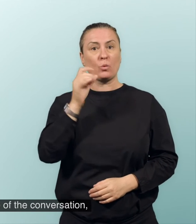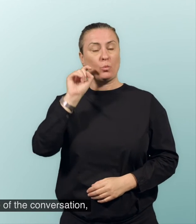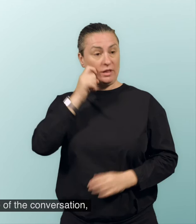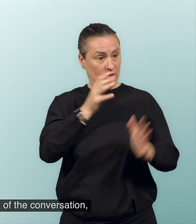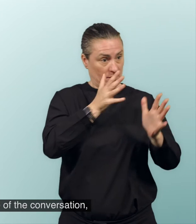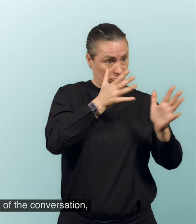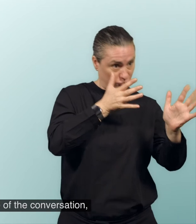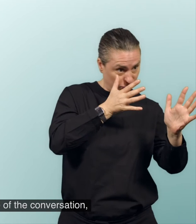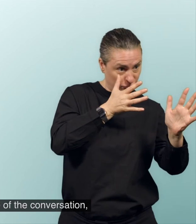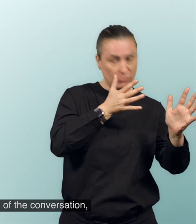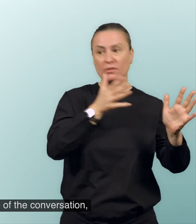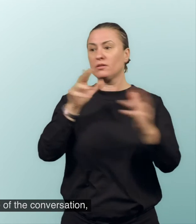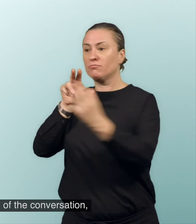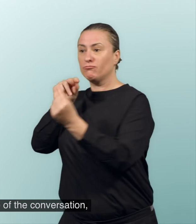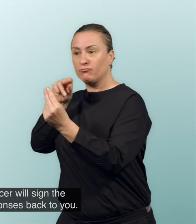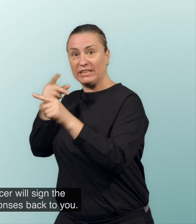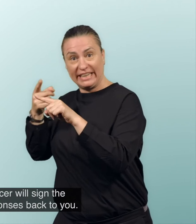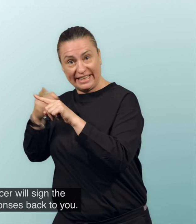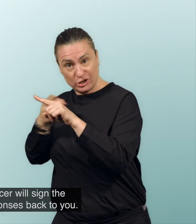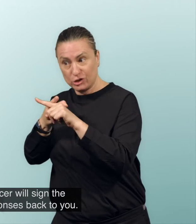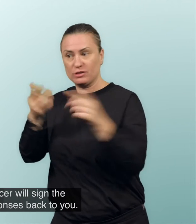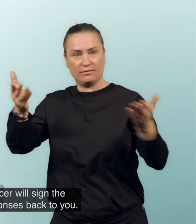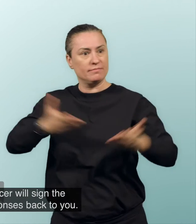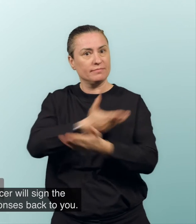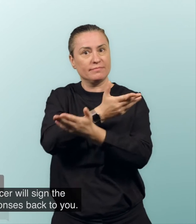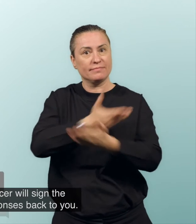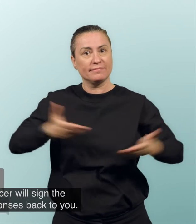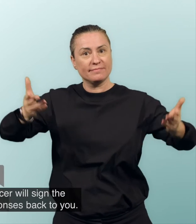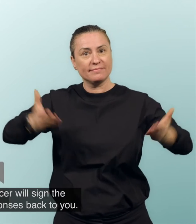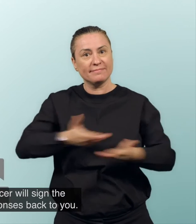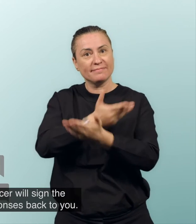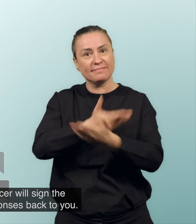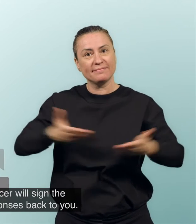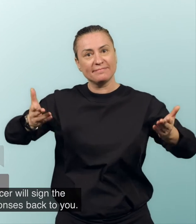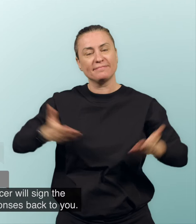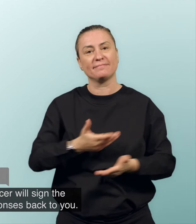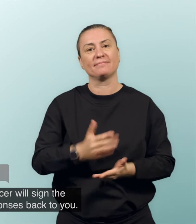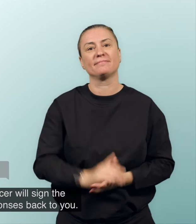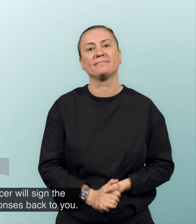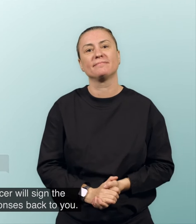sign your side of the conversation, and the relay officer will sign the other person's responses back to you.